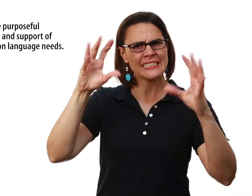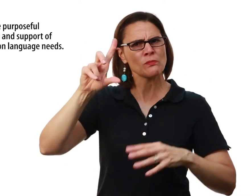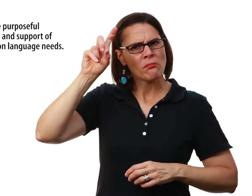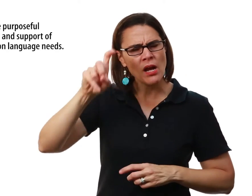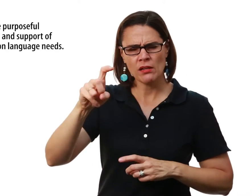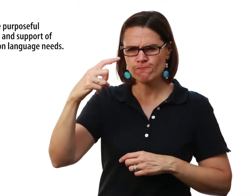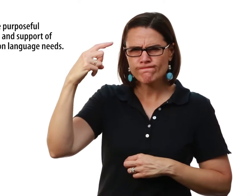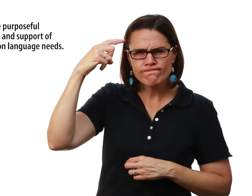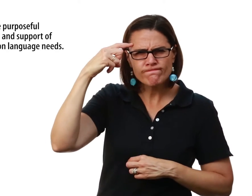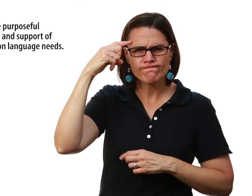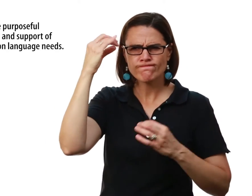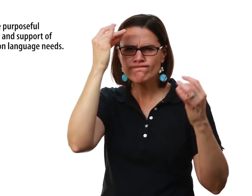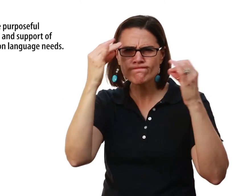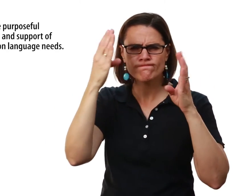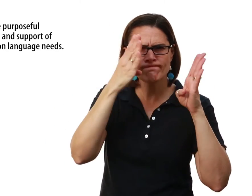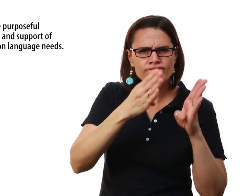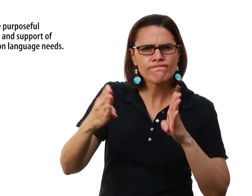Teachers must be purposeful with their planning